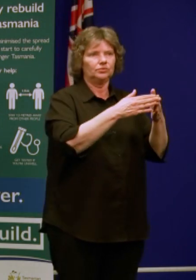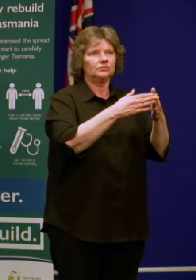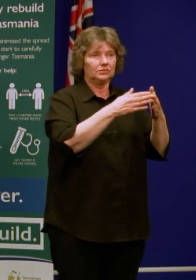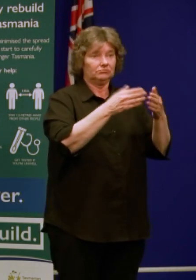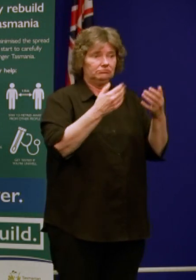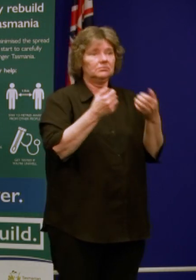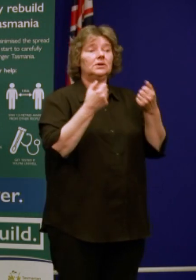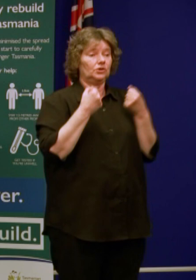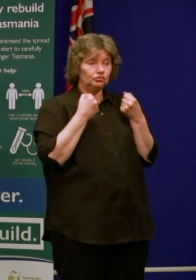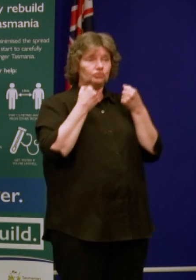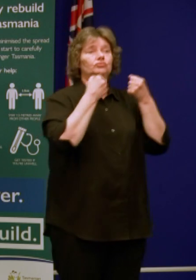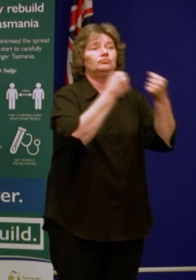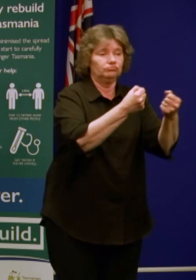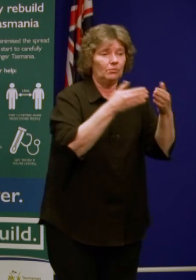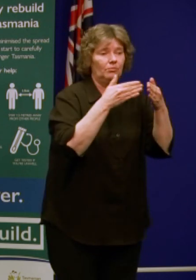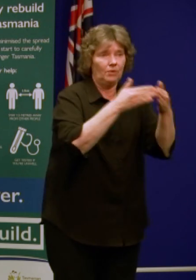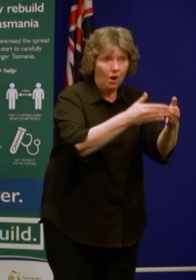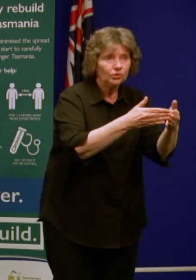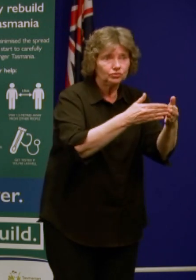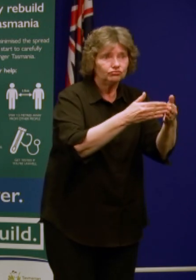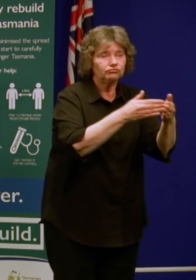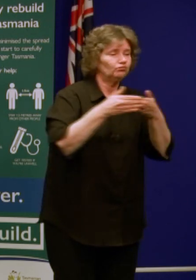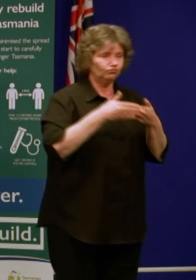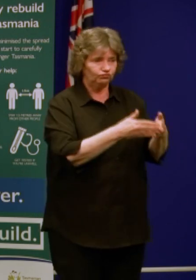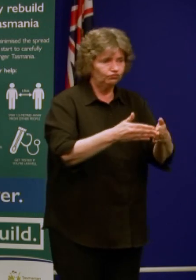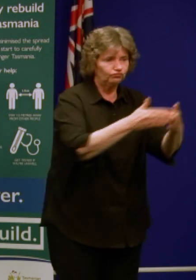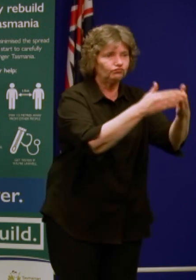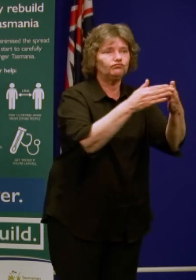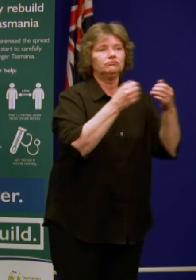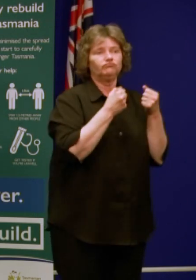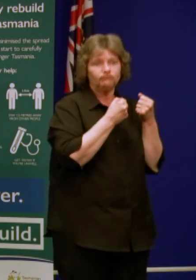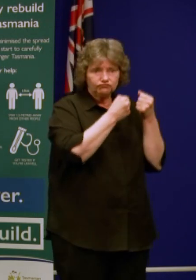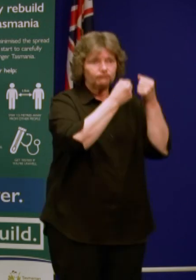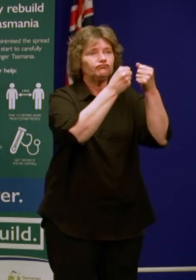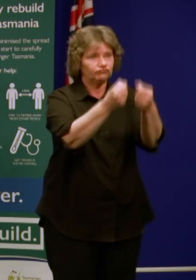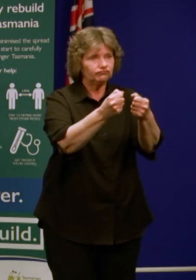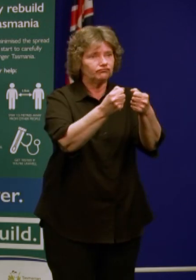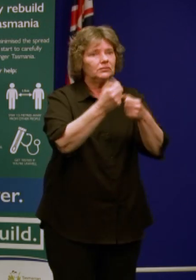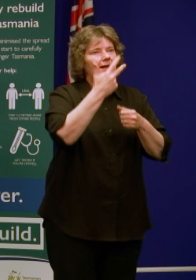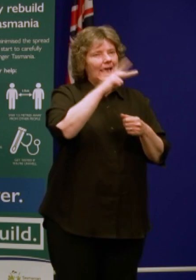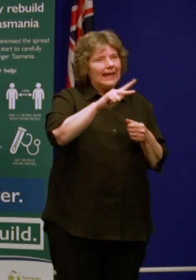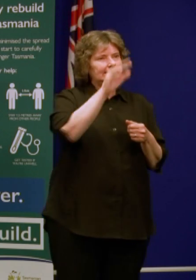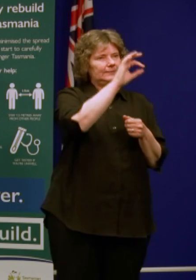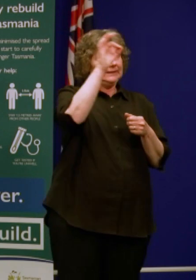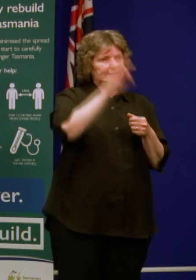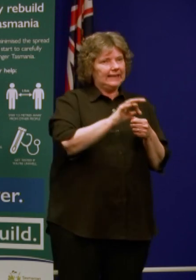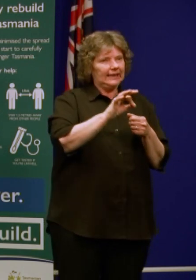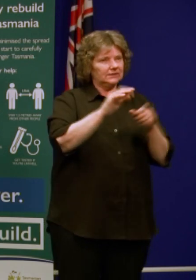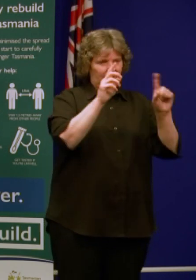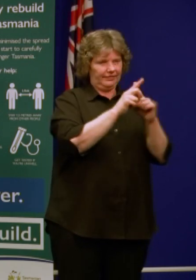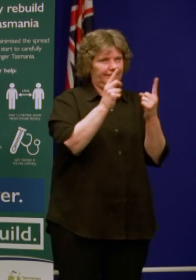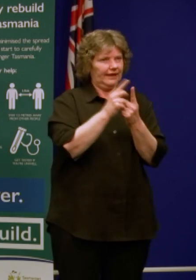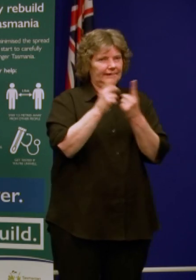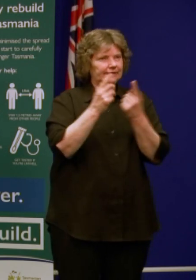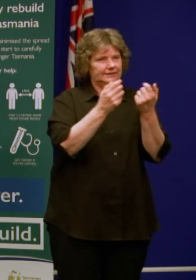around 80 per cent of the freight that is transported on the Spirit, is driven on on the